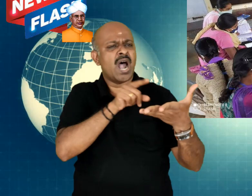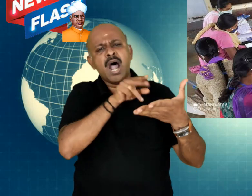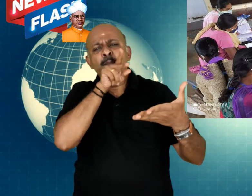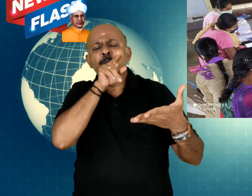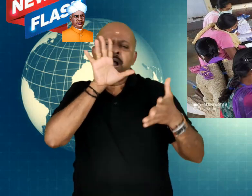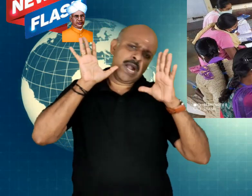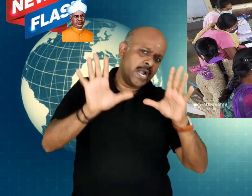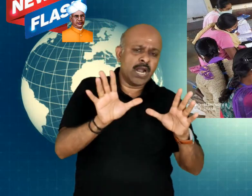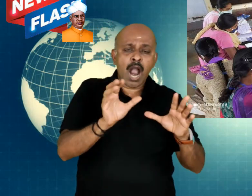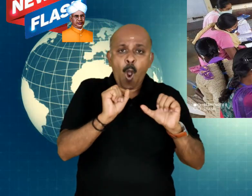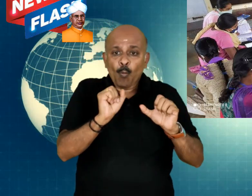many other things.